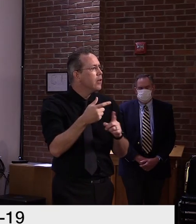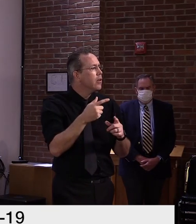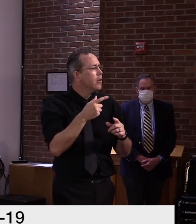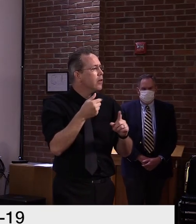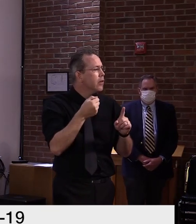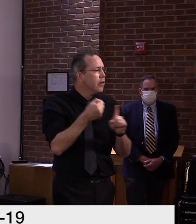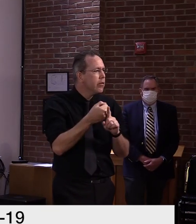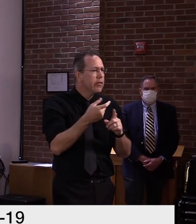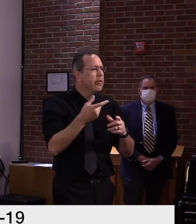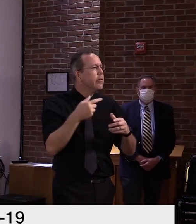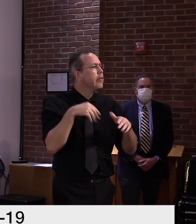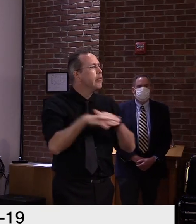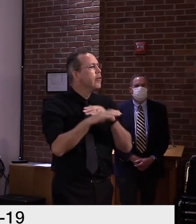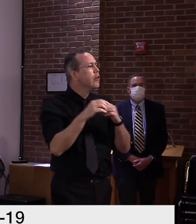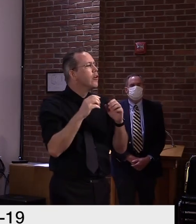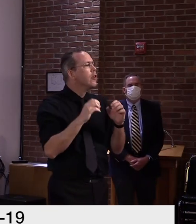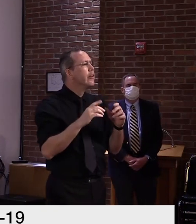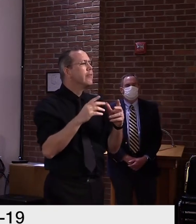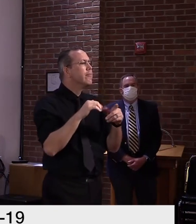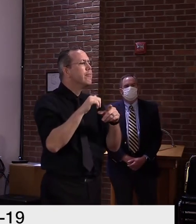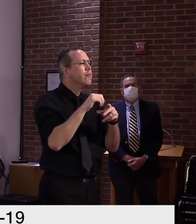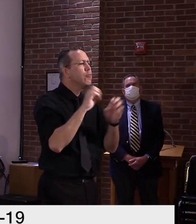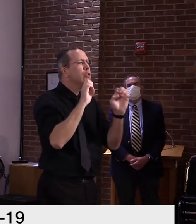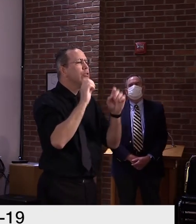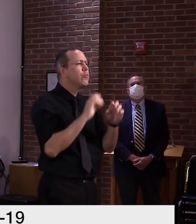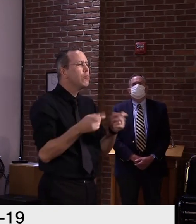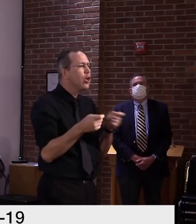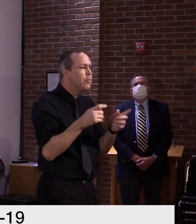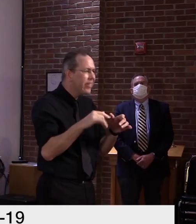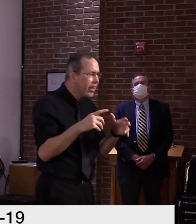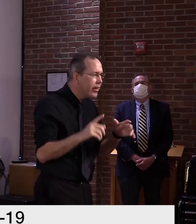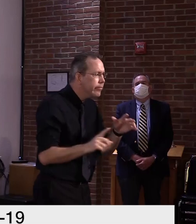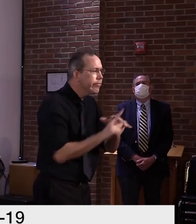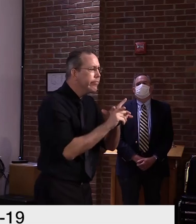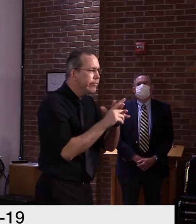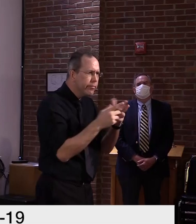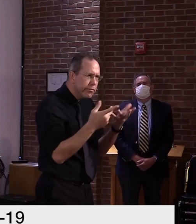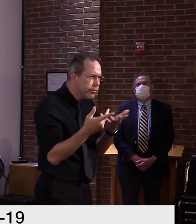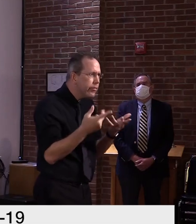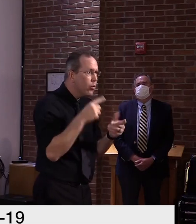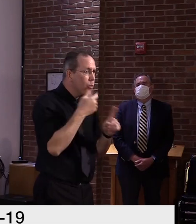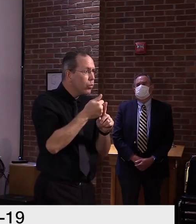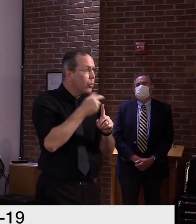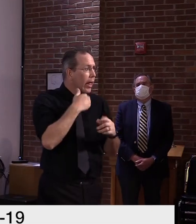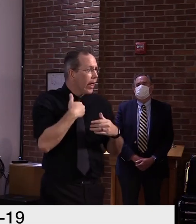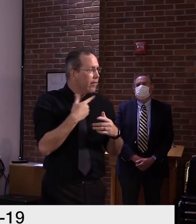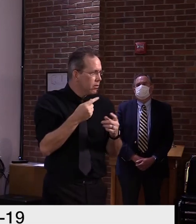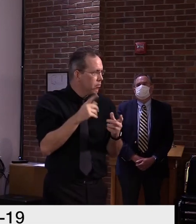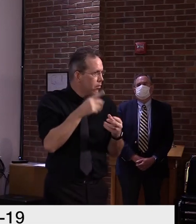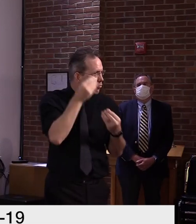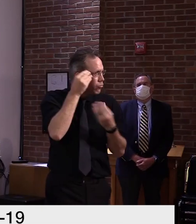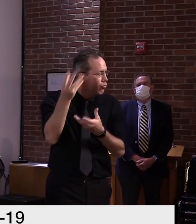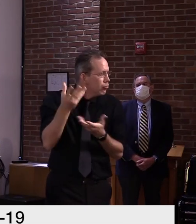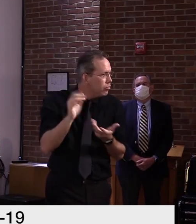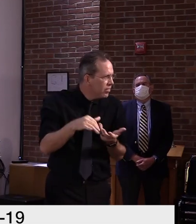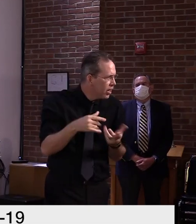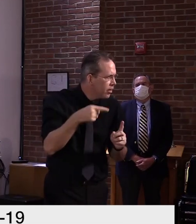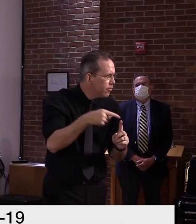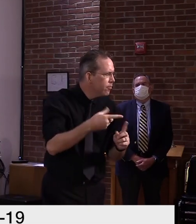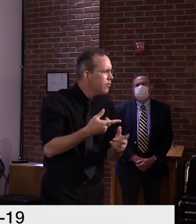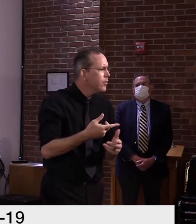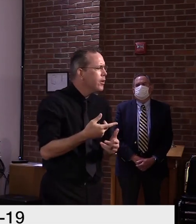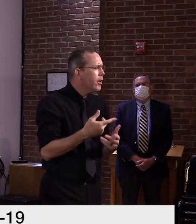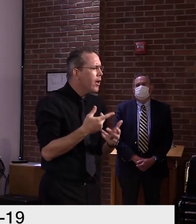in particular, what your contract tracers have documented in their investigations, including what happened at the Vermont Fire Academy.